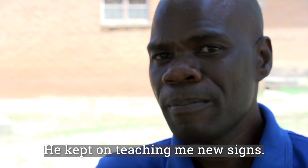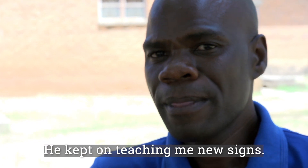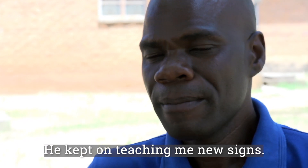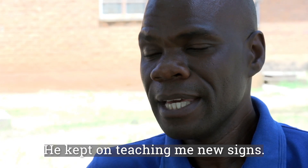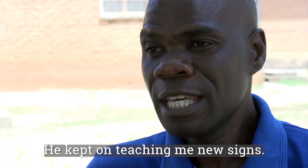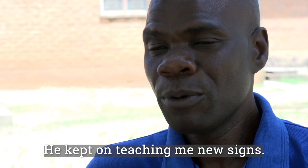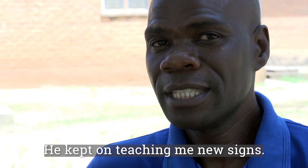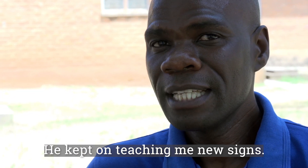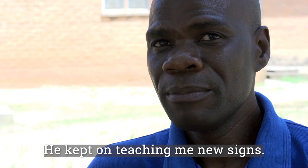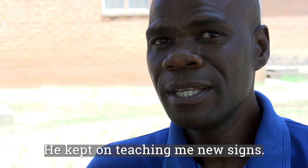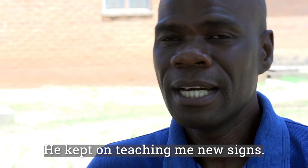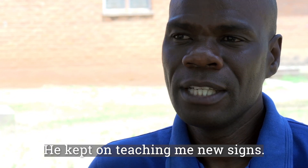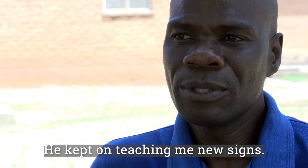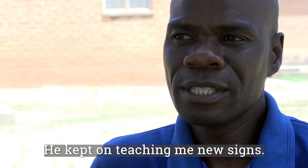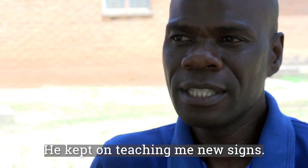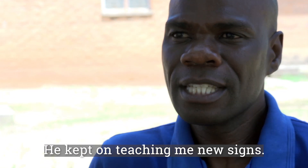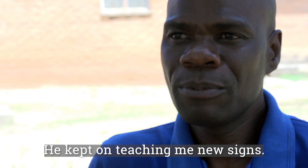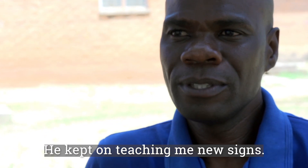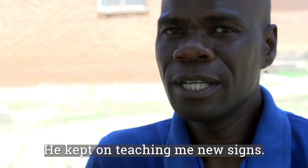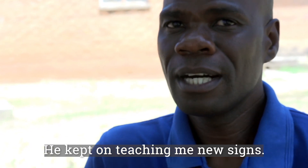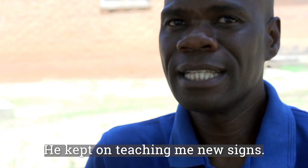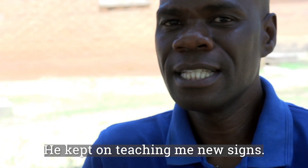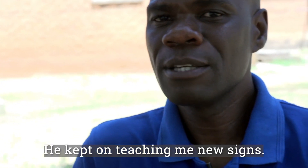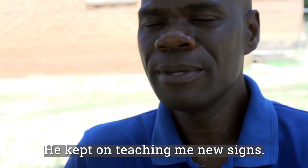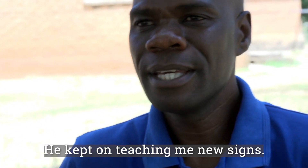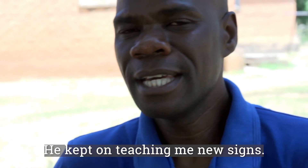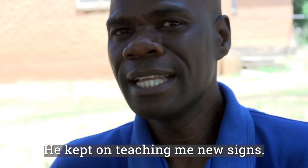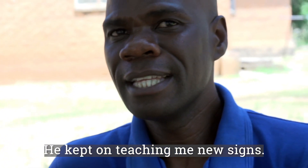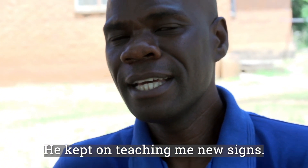he keep on telling me and he was keep on teaching me here and there